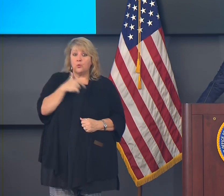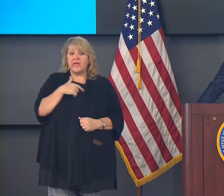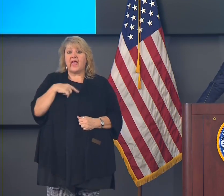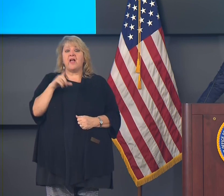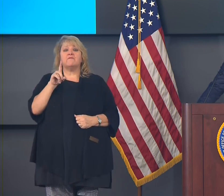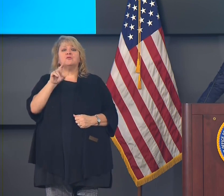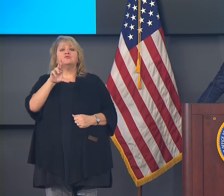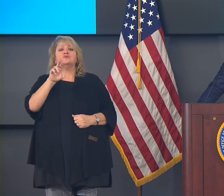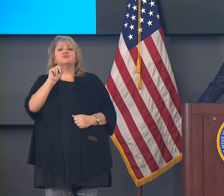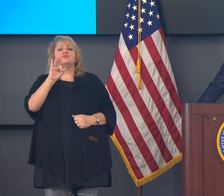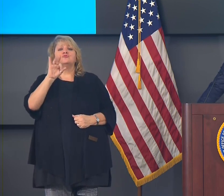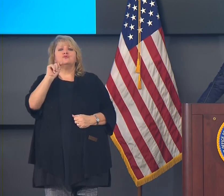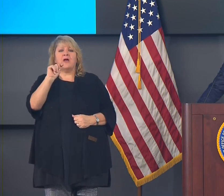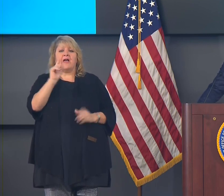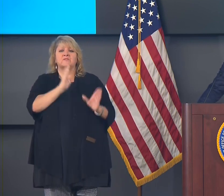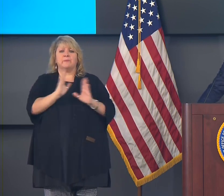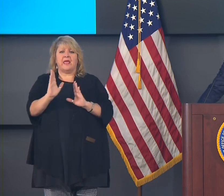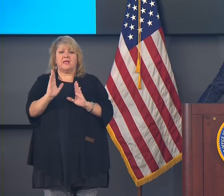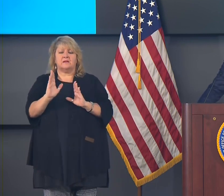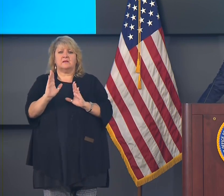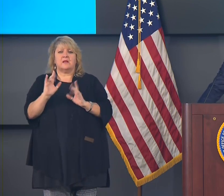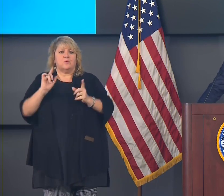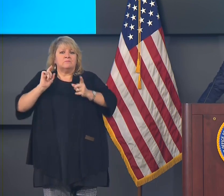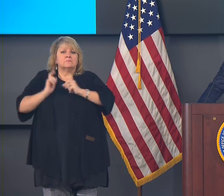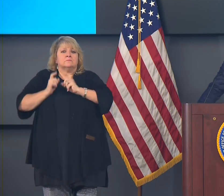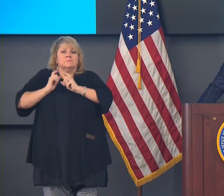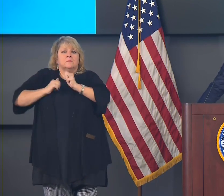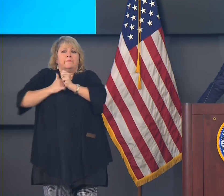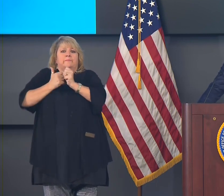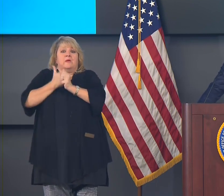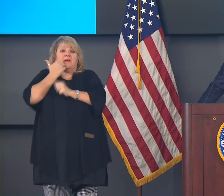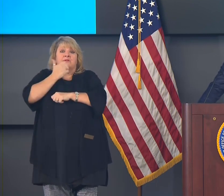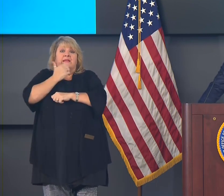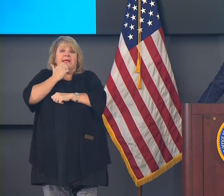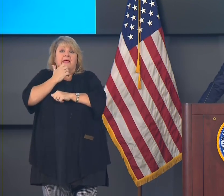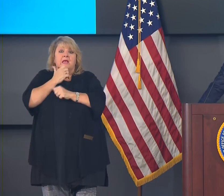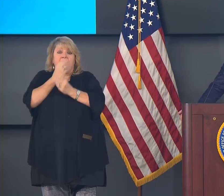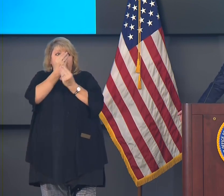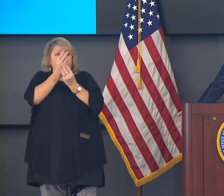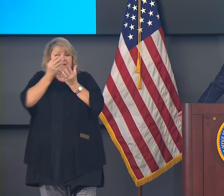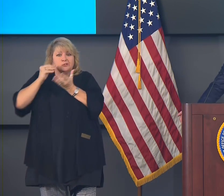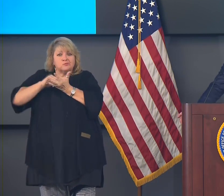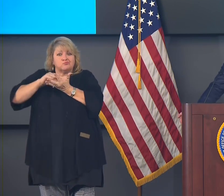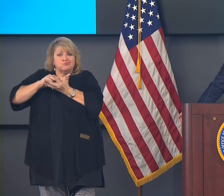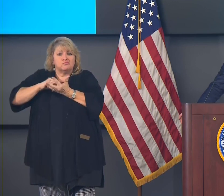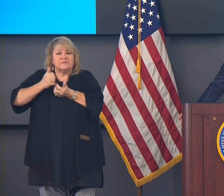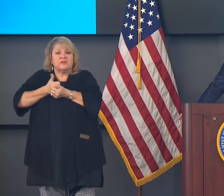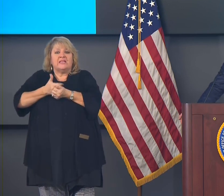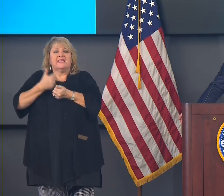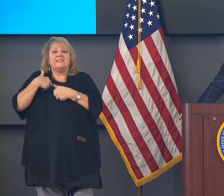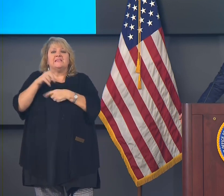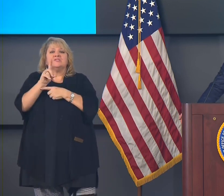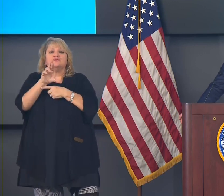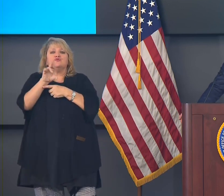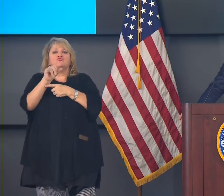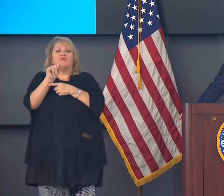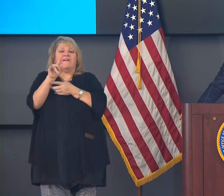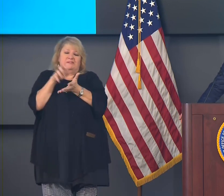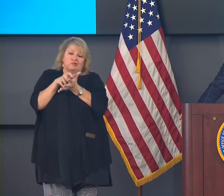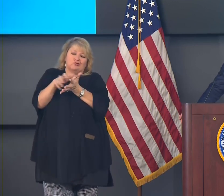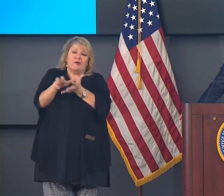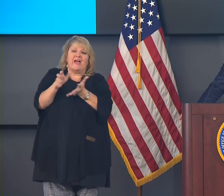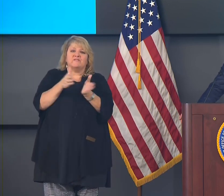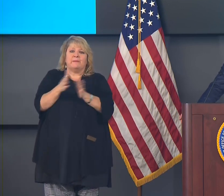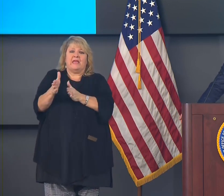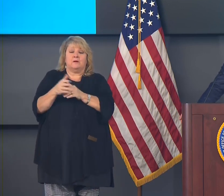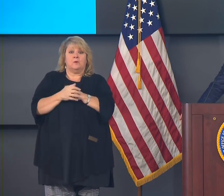in Louisiana that we continue to update and revise every single day. And the reason it's a draft plan is because we still don't